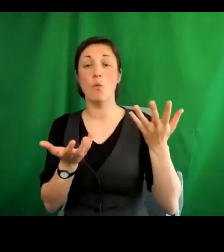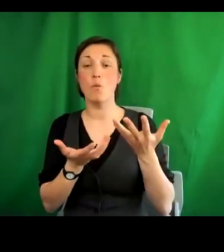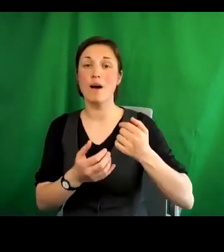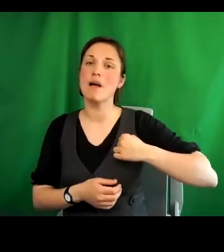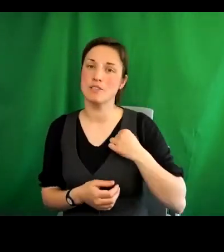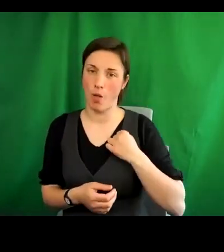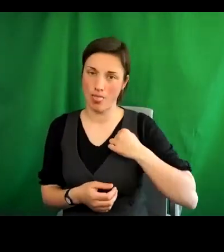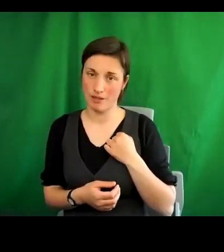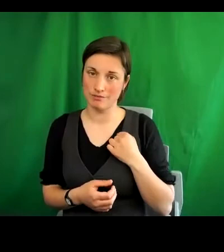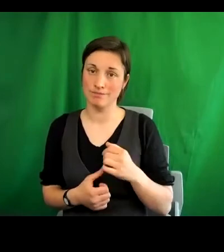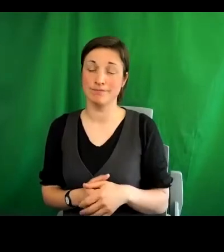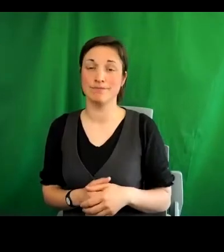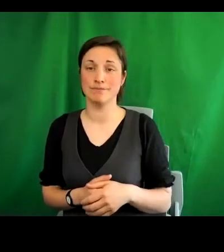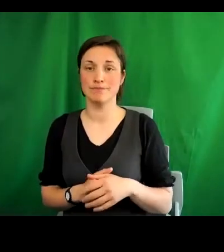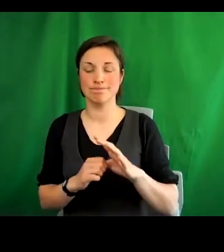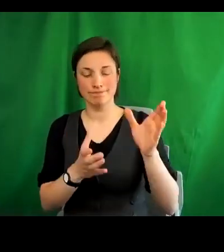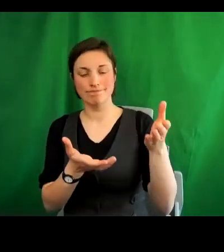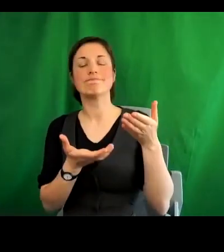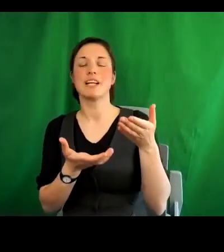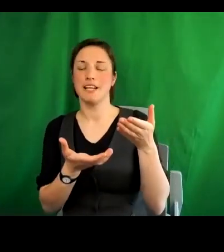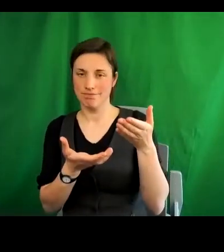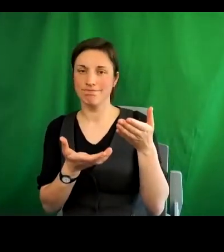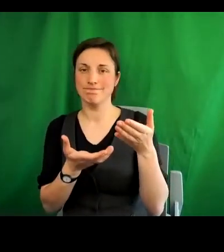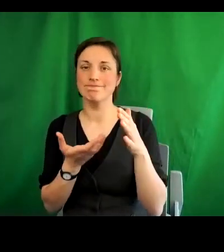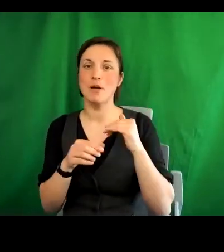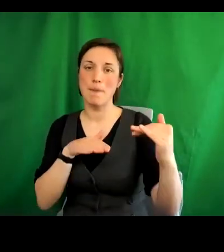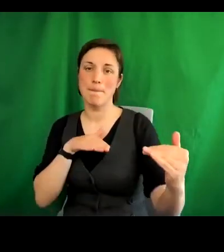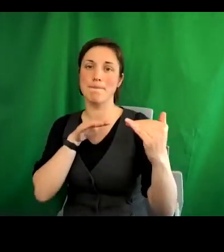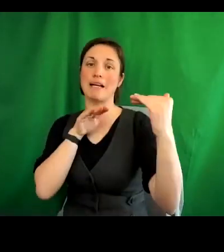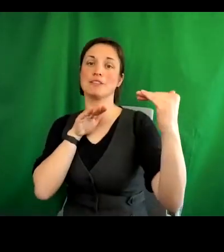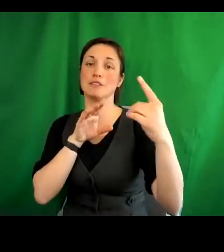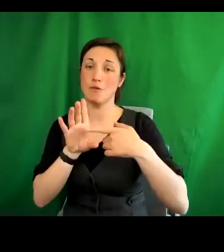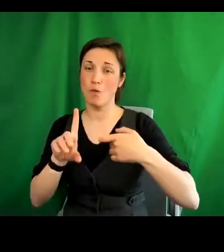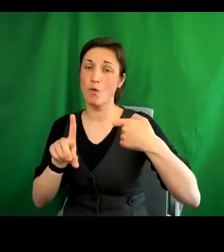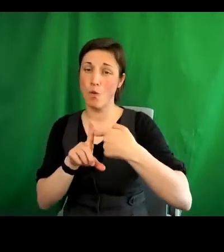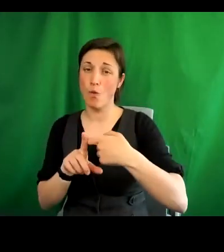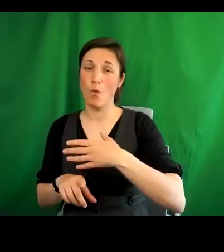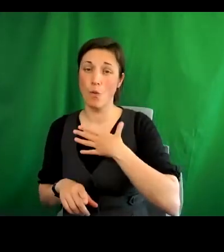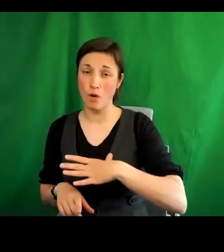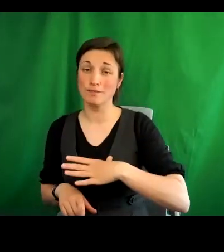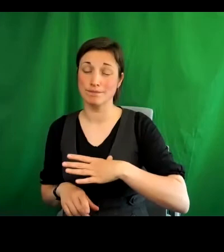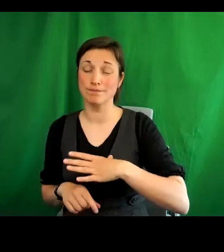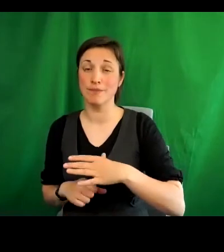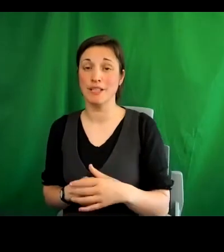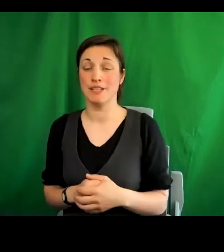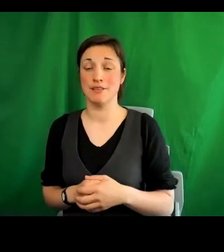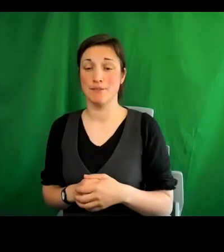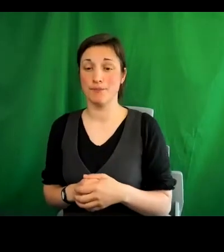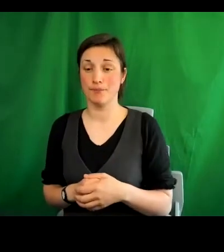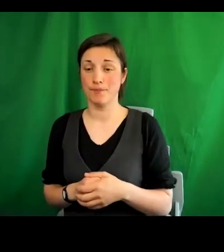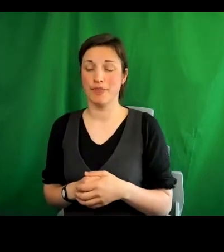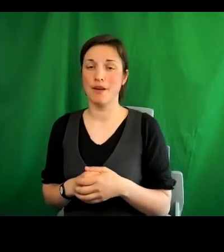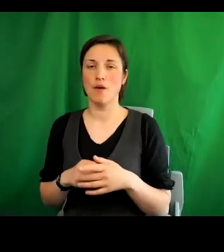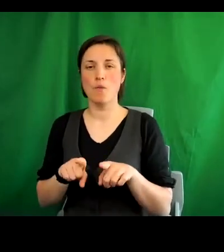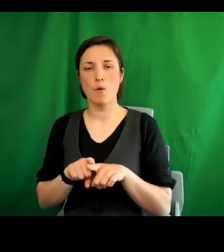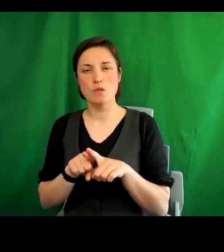they resonate with some of the things that we've been trying to do in York, but also because they provide new inspiration